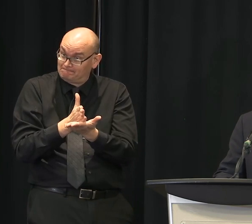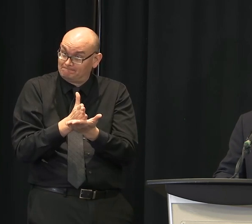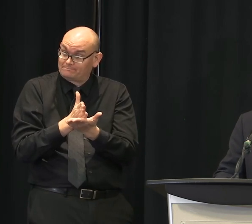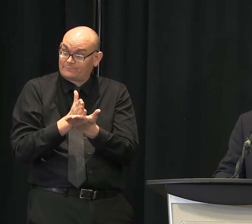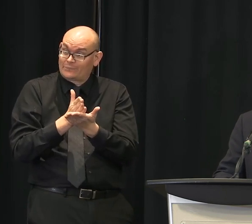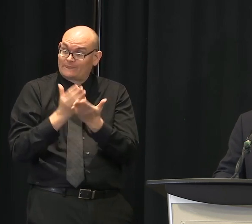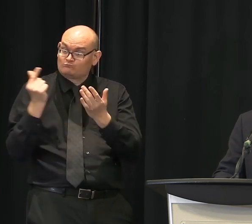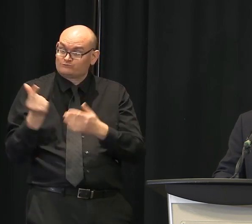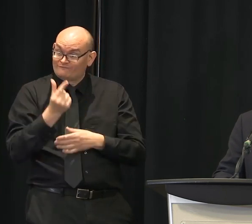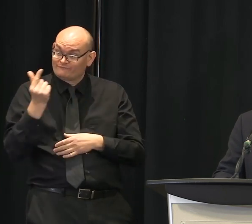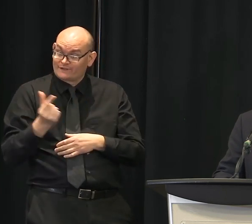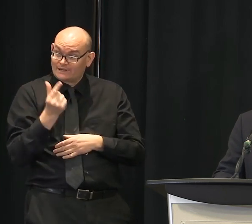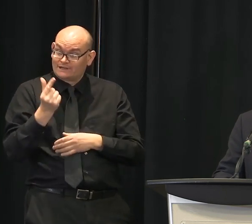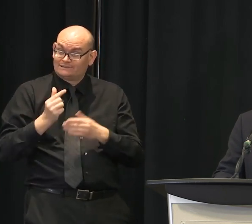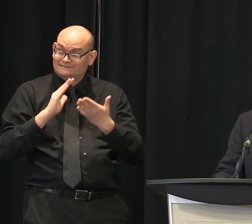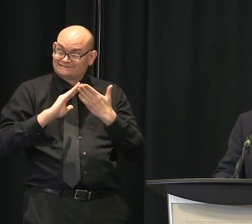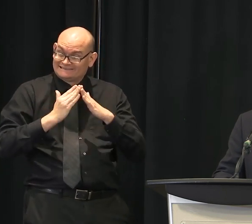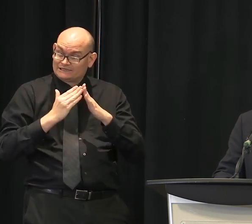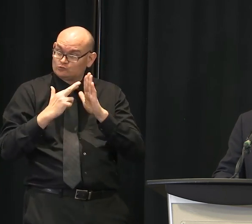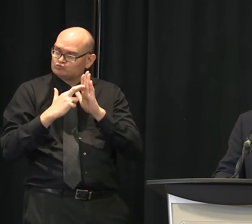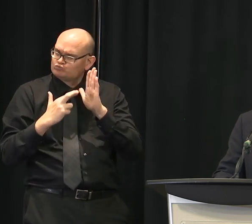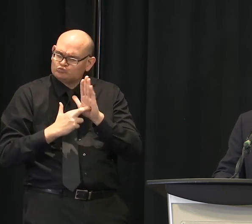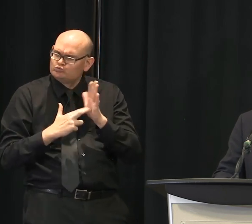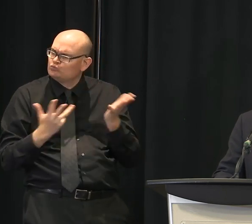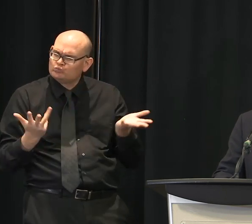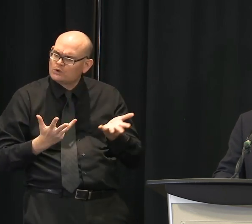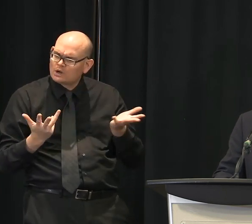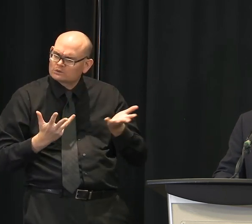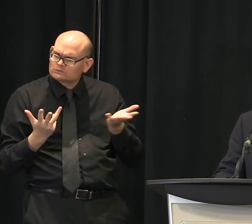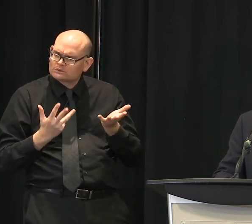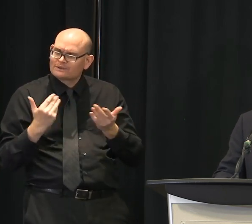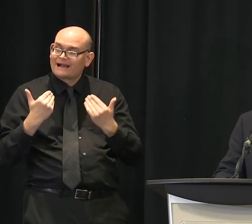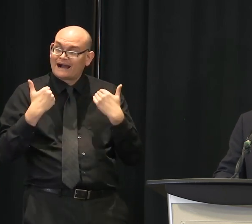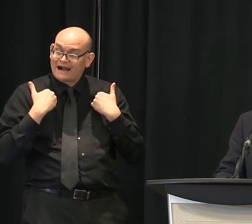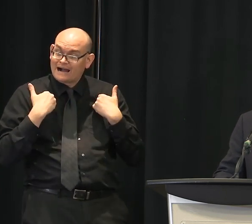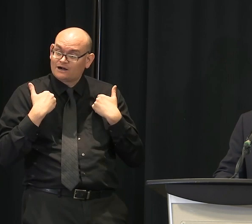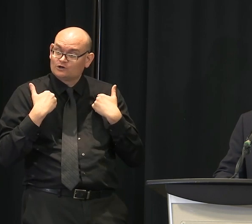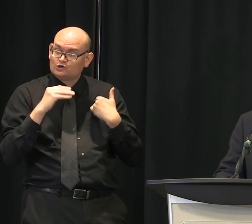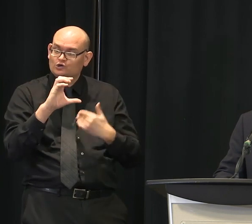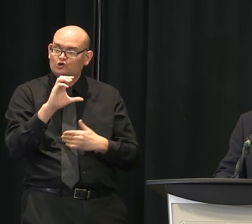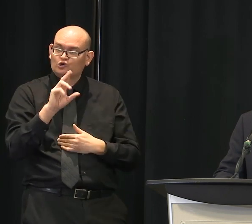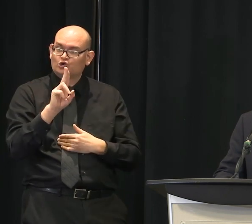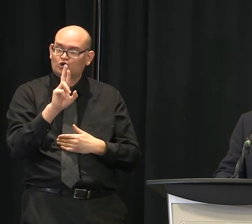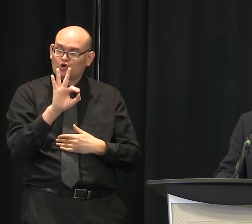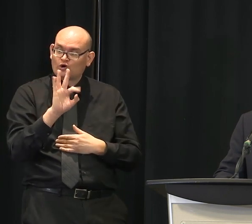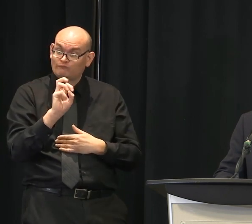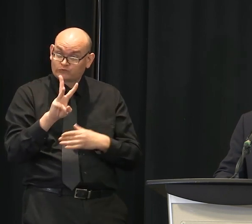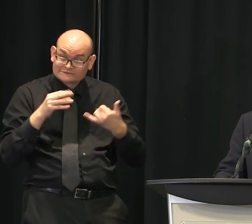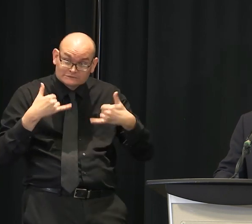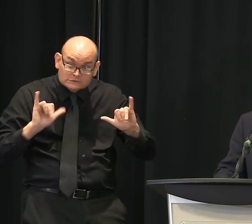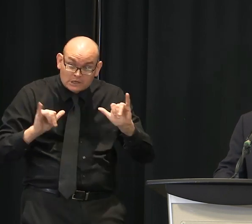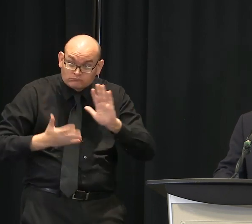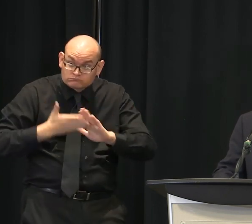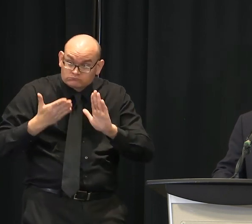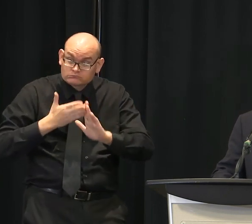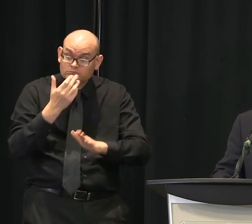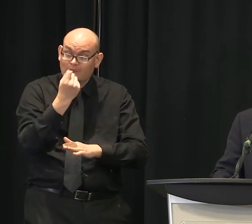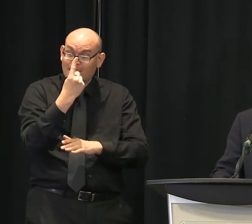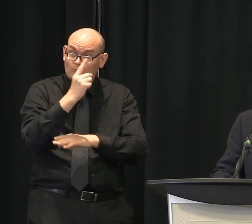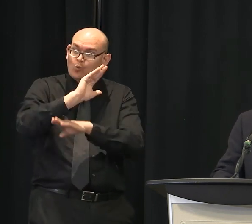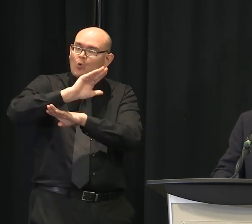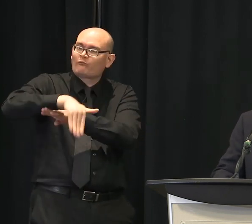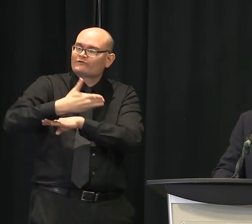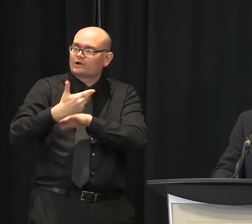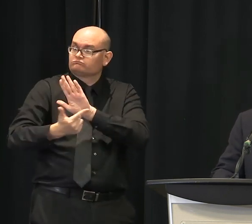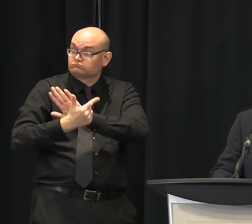the city goes? I mean, are we still looking at the curfew? What have we heard about that still exists? Yeah, the one that we focus on,